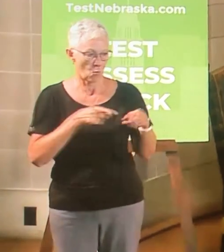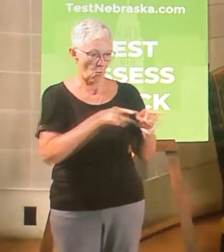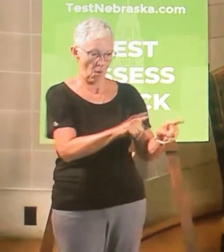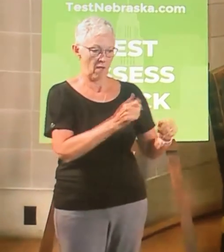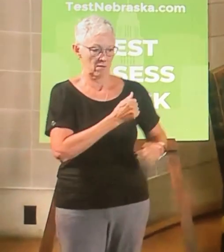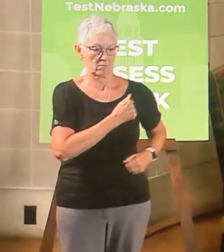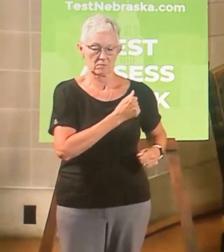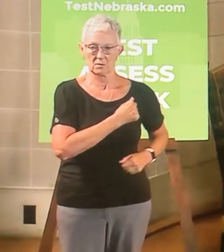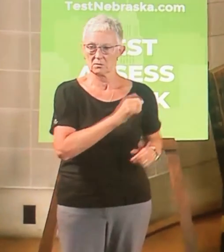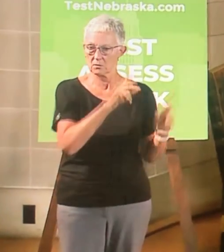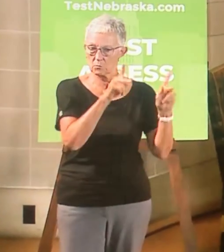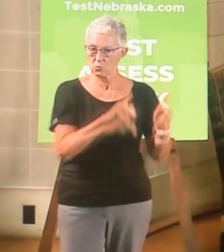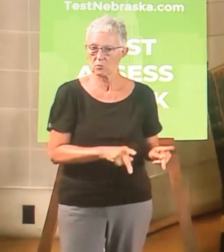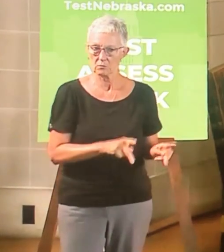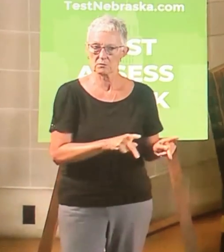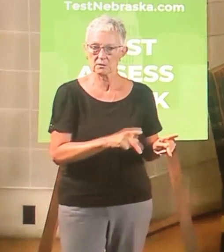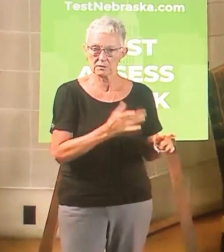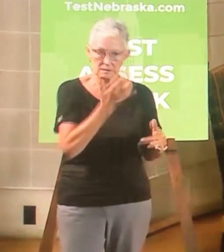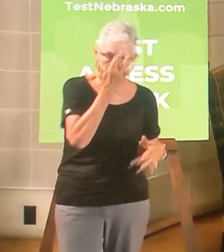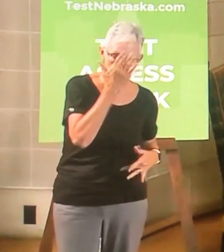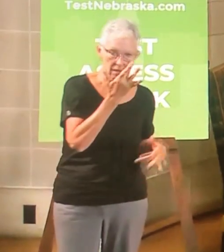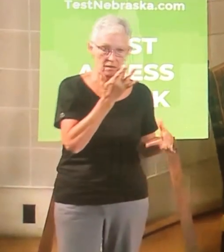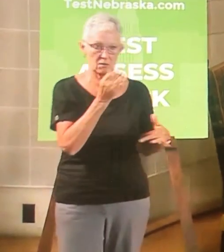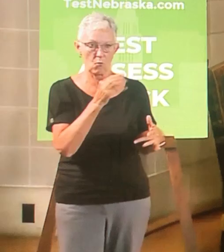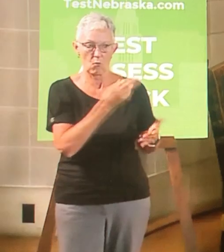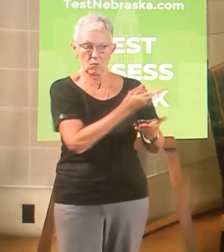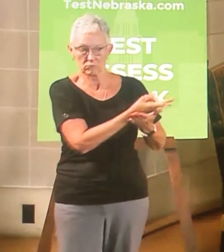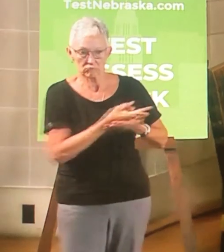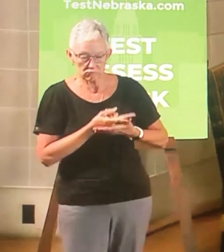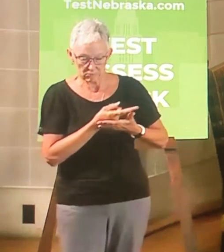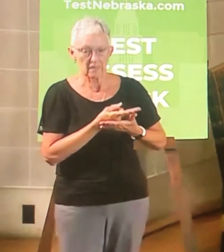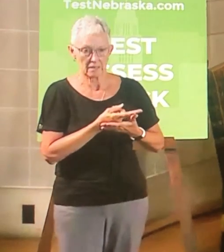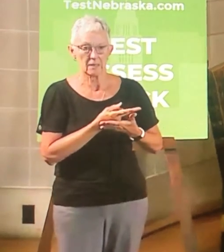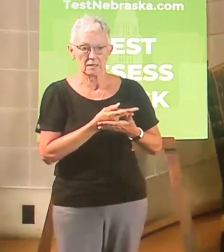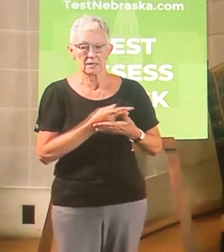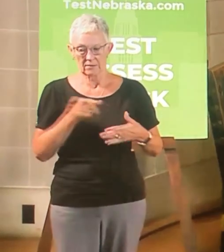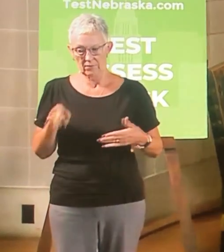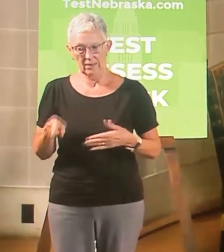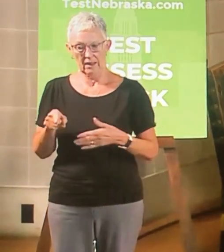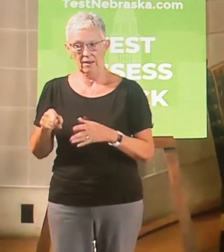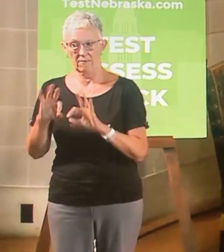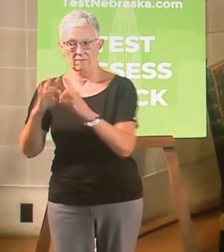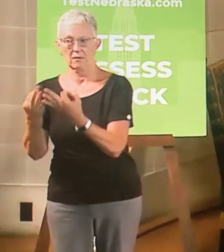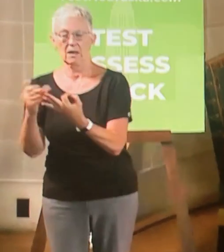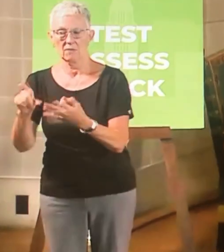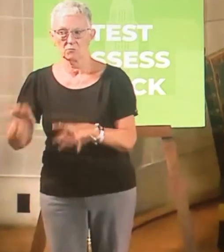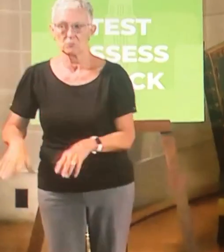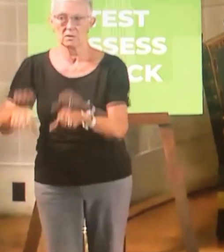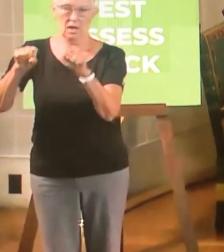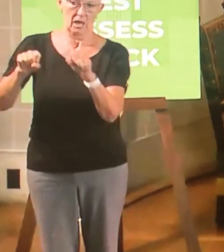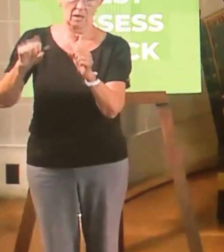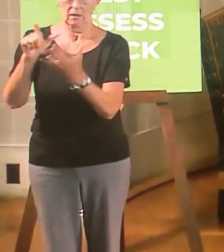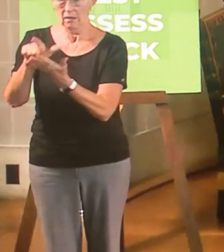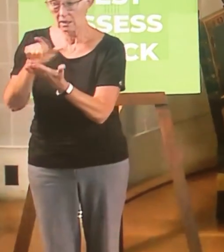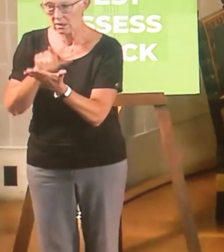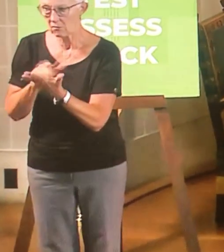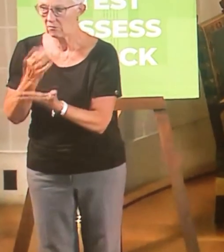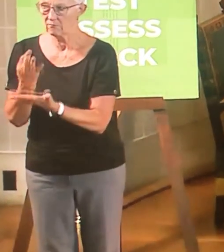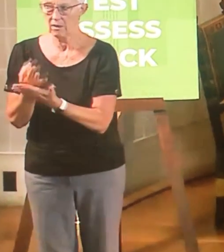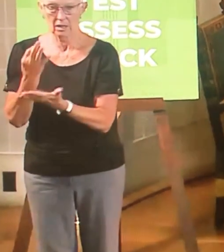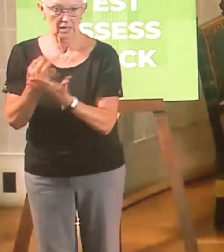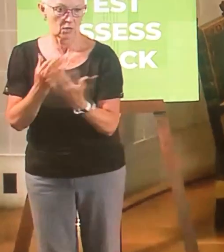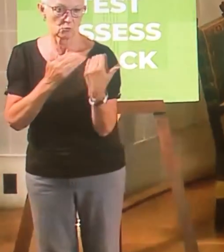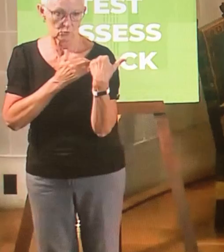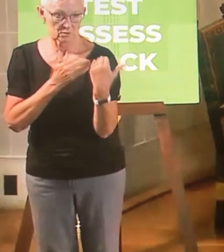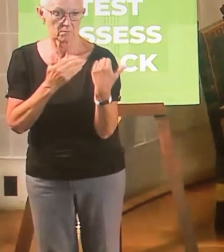activities but also or maybe the breadwinner but have to take care of all the legal and financial things with regard to the family